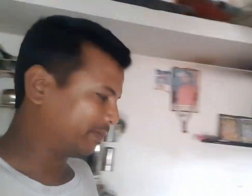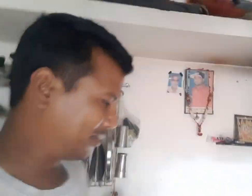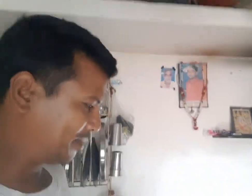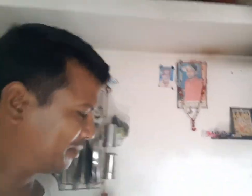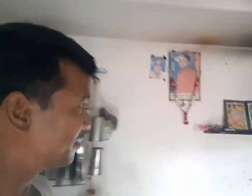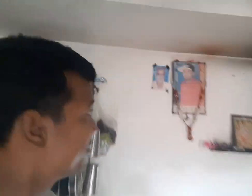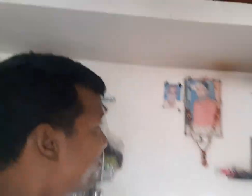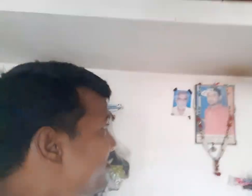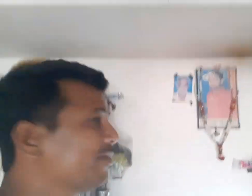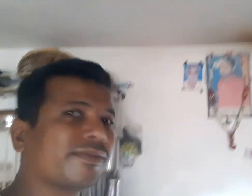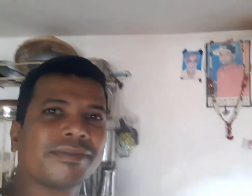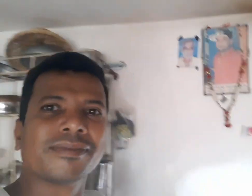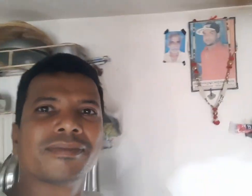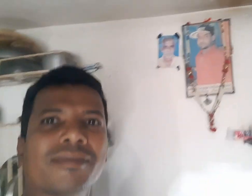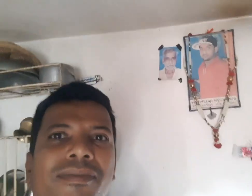I will feed the